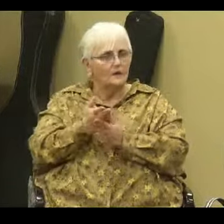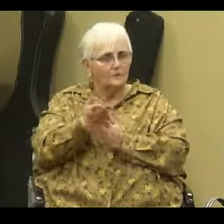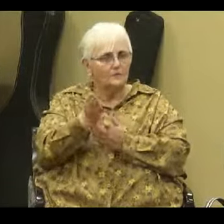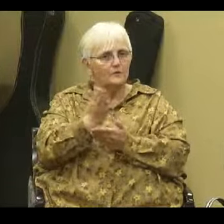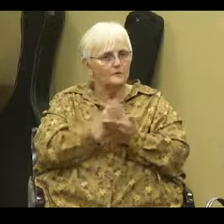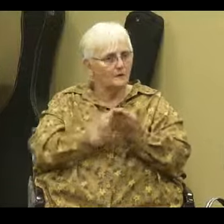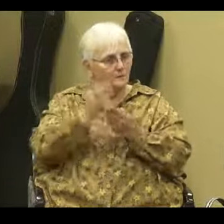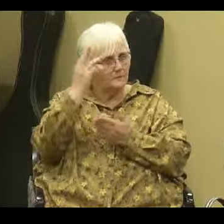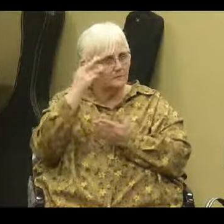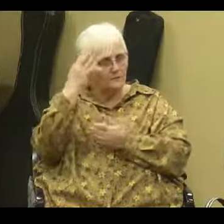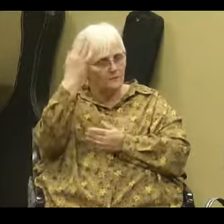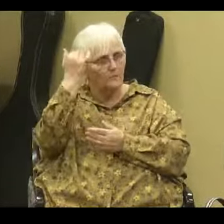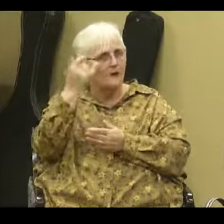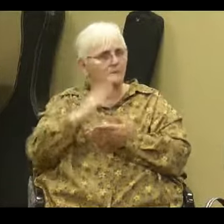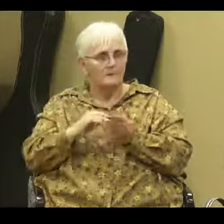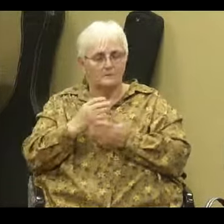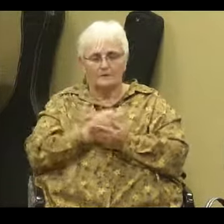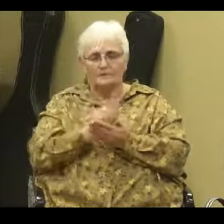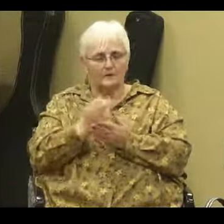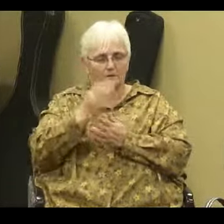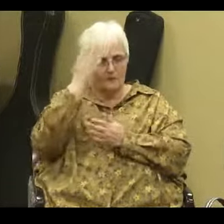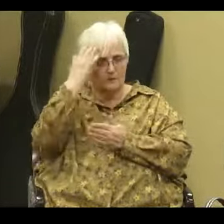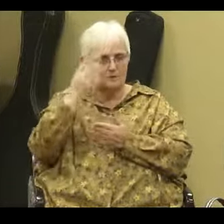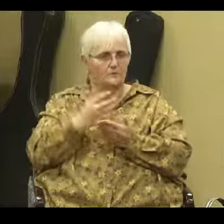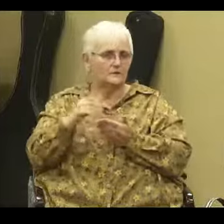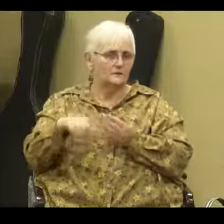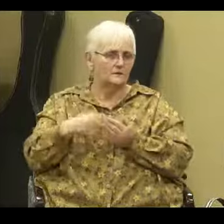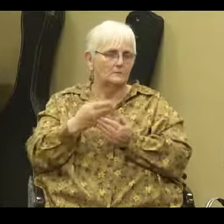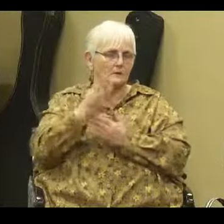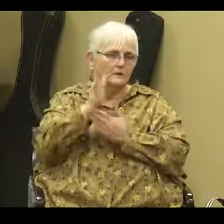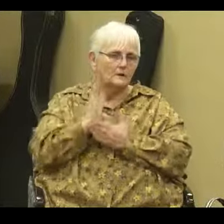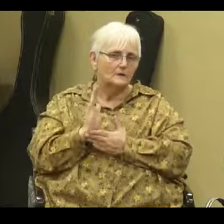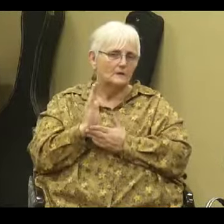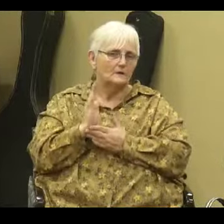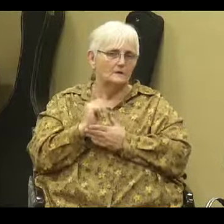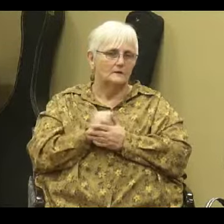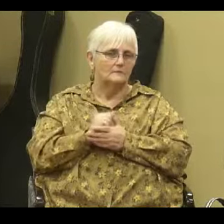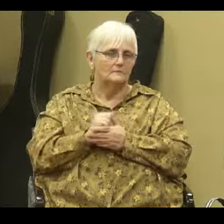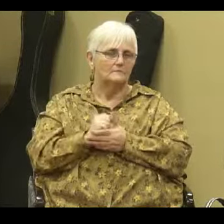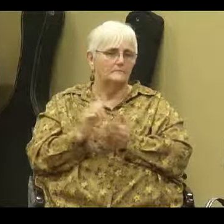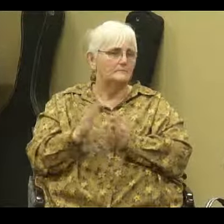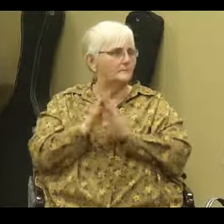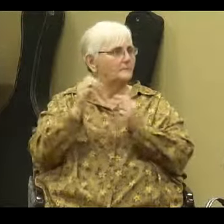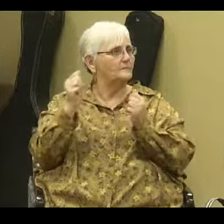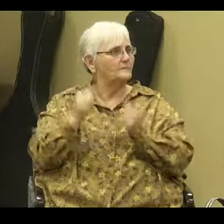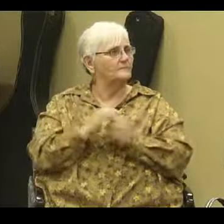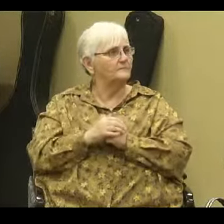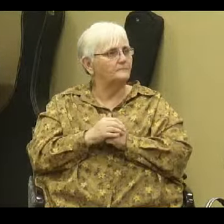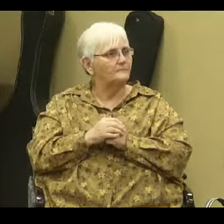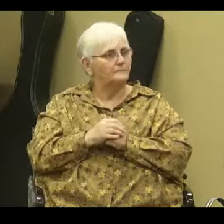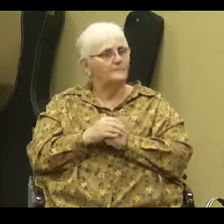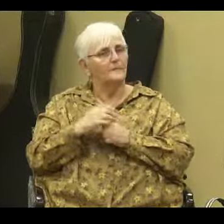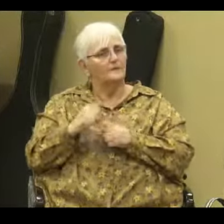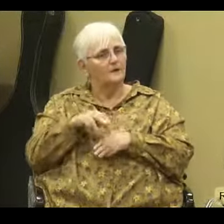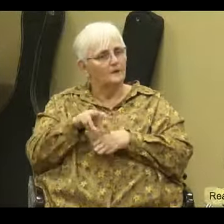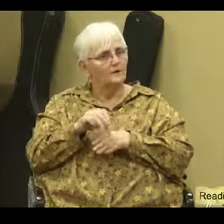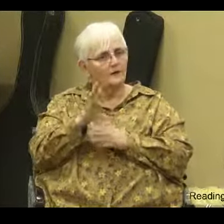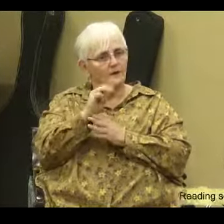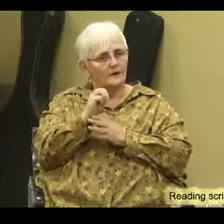reasons why people don't know the things of God. Hallelujah. So, we look at Matthew 13.